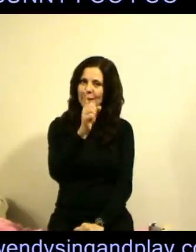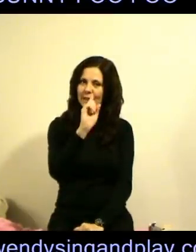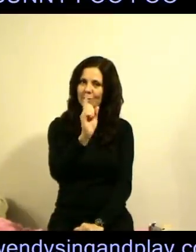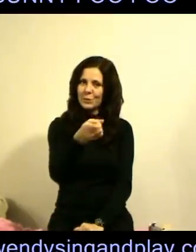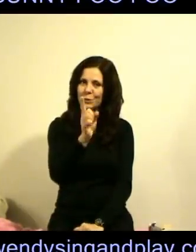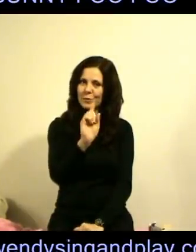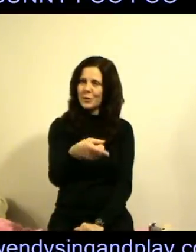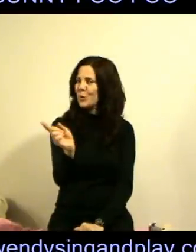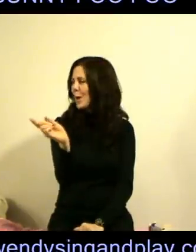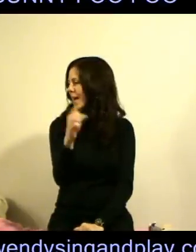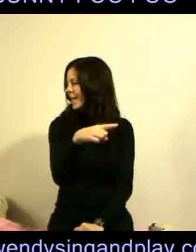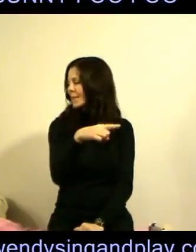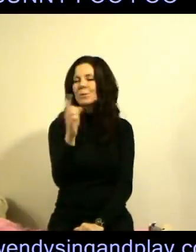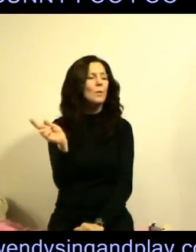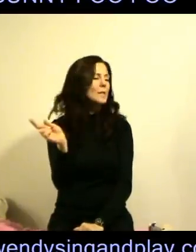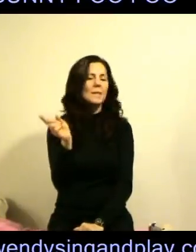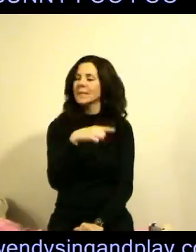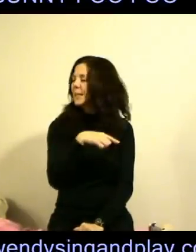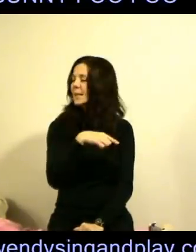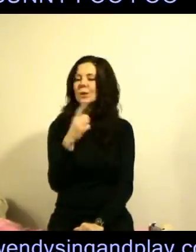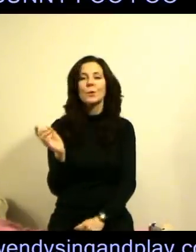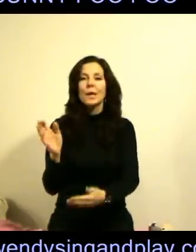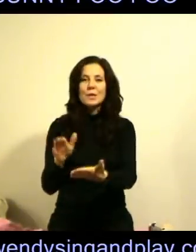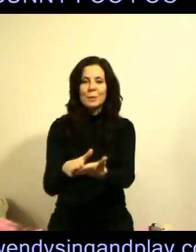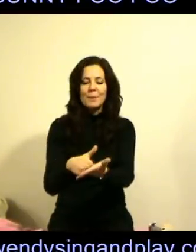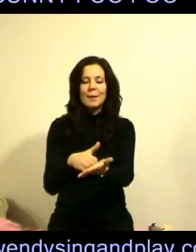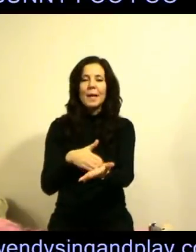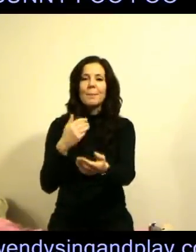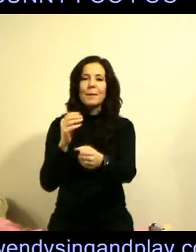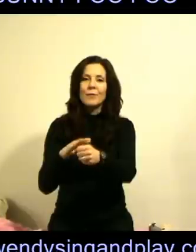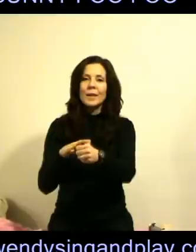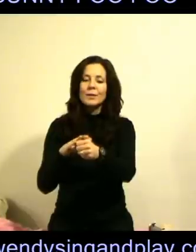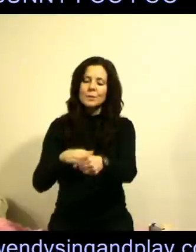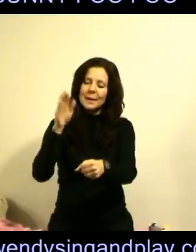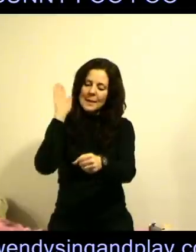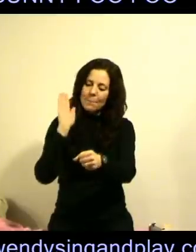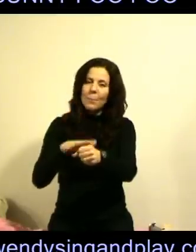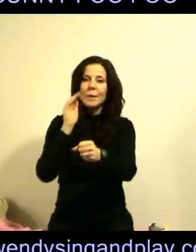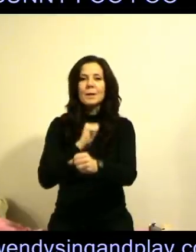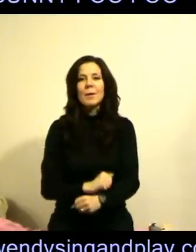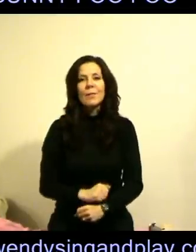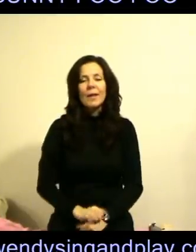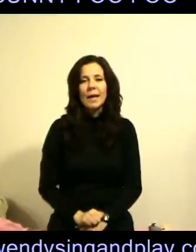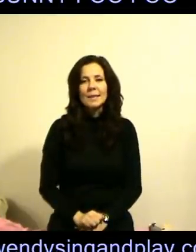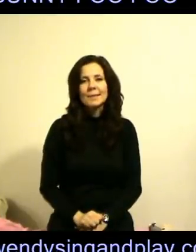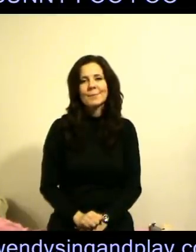bunny foo-foo I don't want to see you, sweeping up the field mice and bopping them on the head.